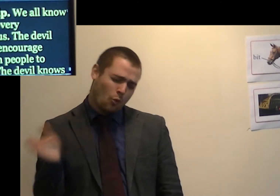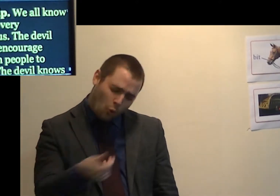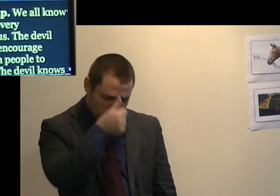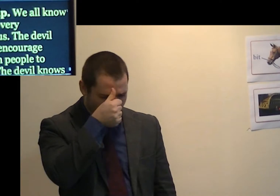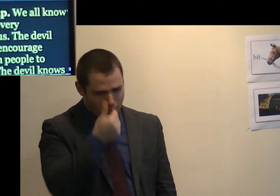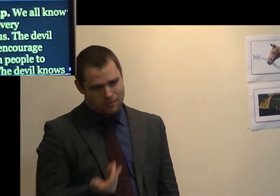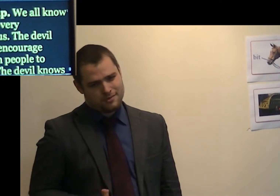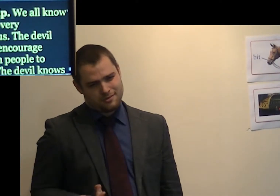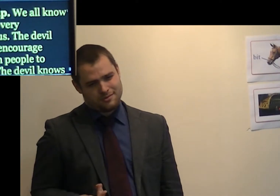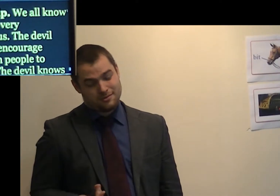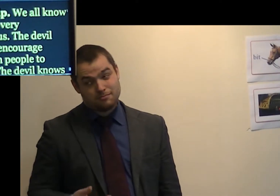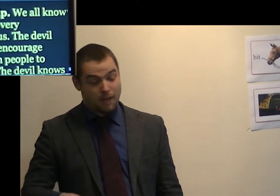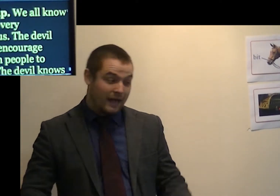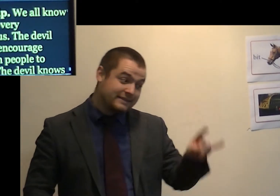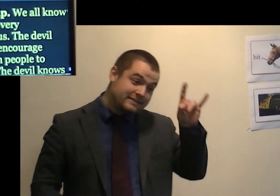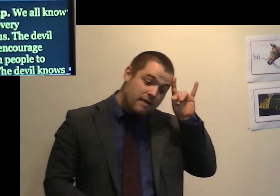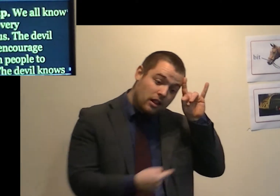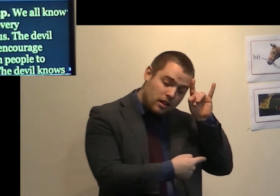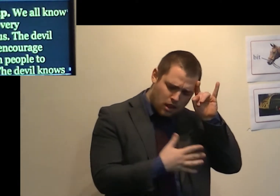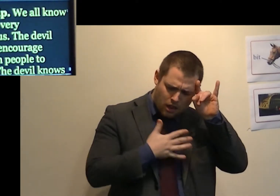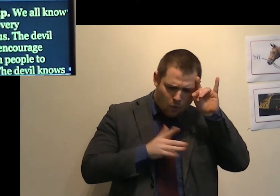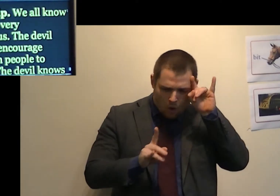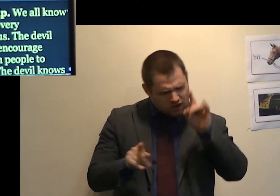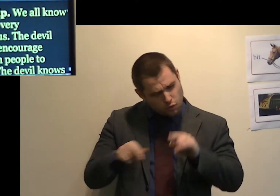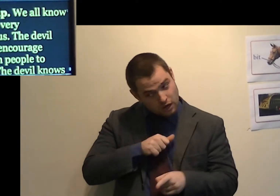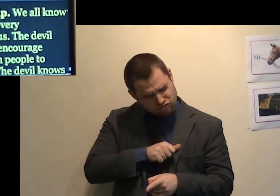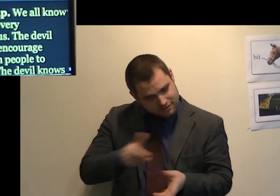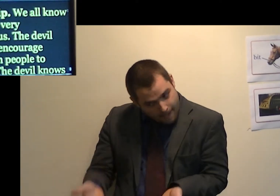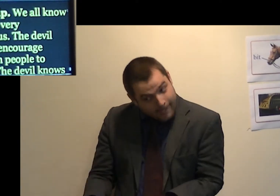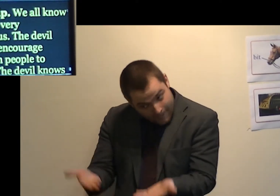The devil loves to encourage Christian people to gossip.